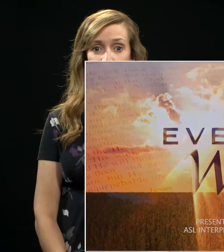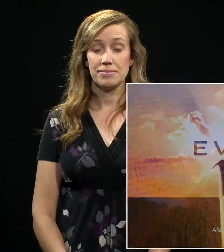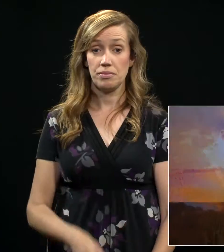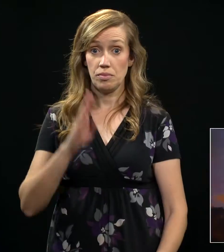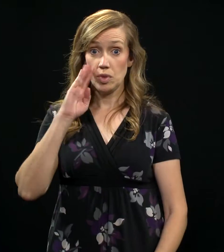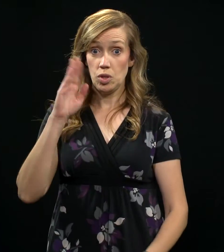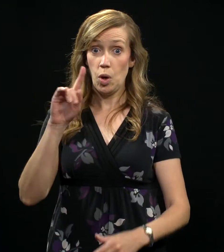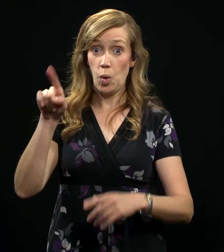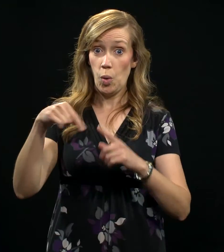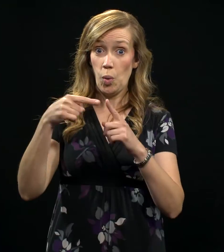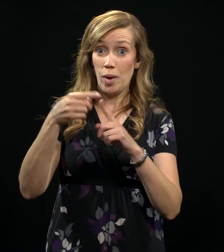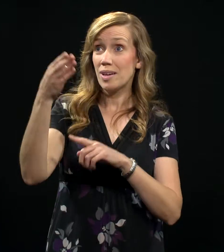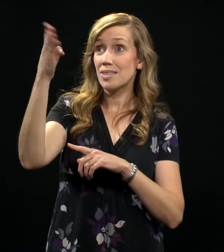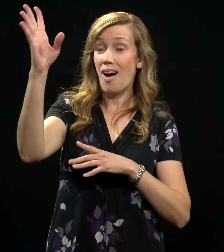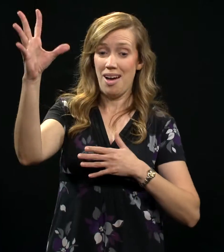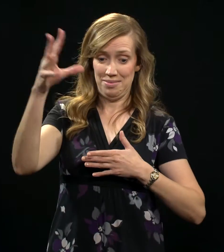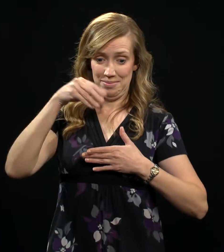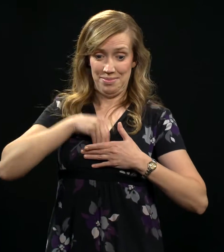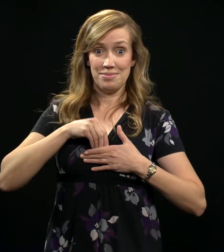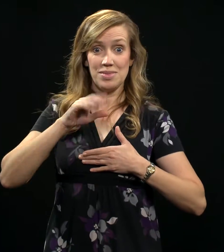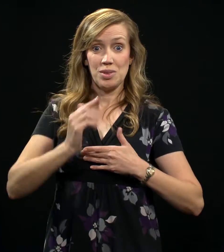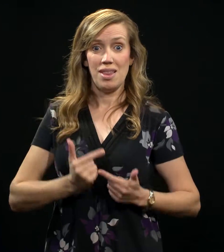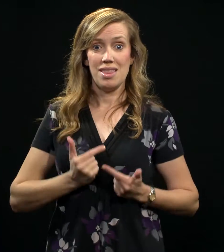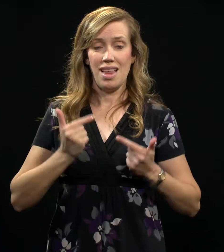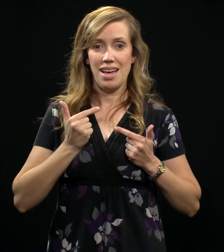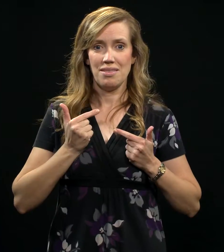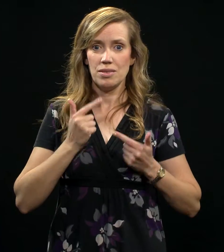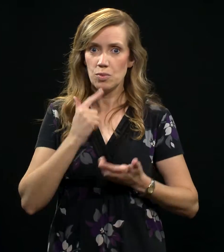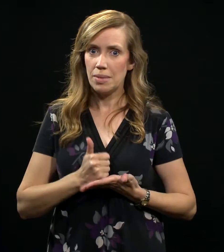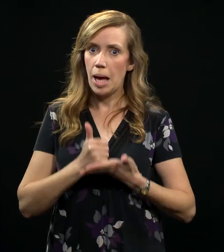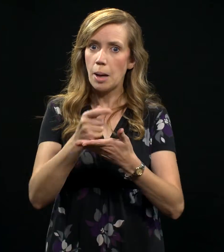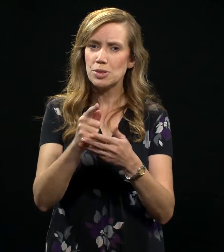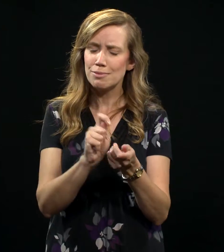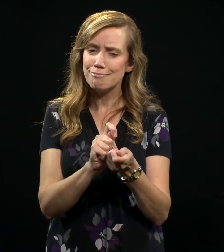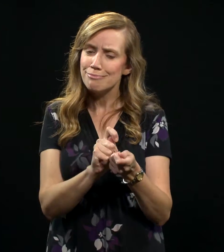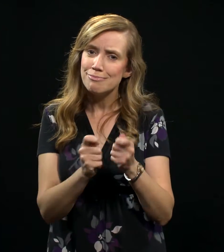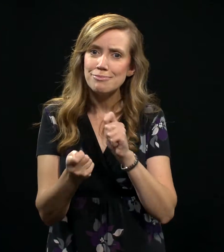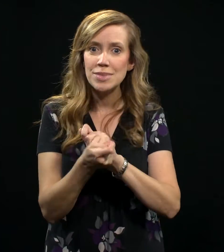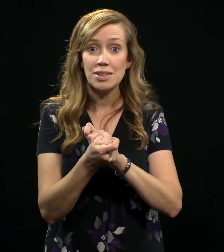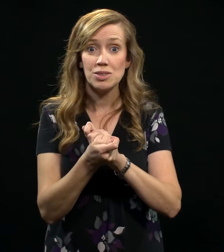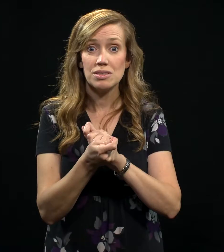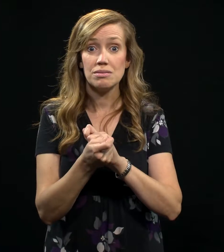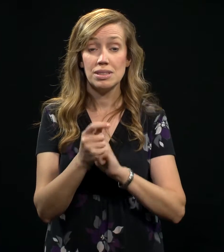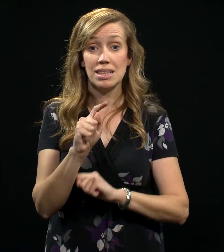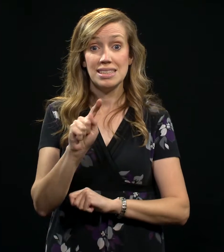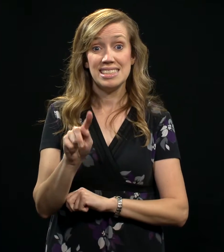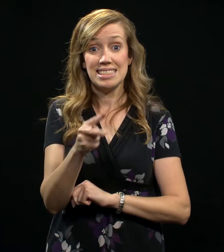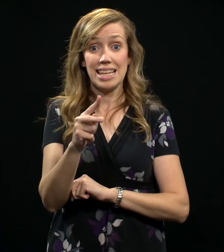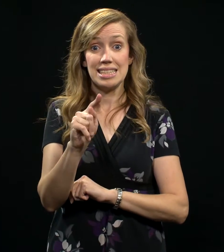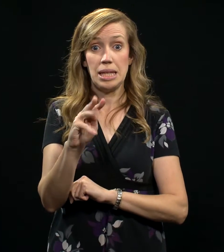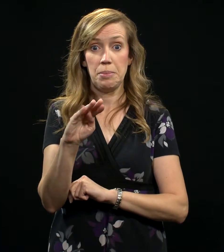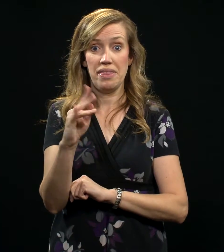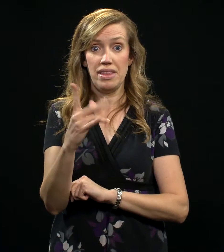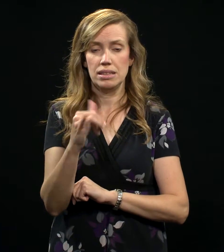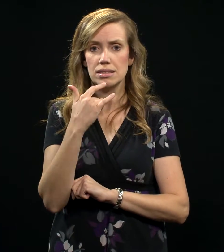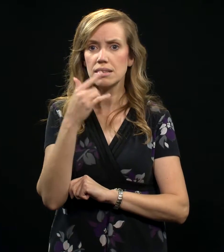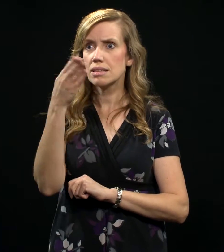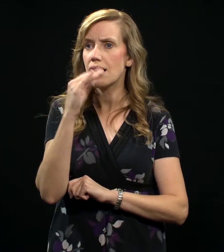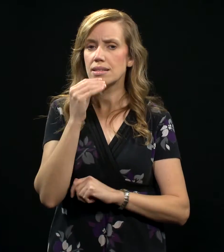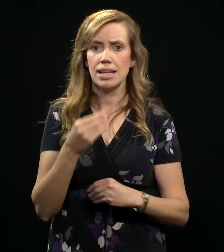When God takes possession of your life, He makes some real, concrete changes in you. 2 Timothy 1.7 says, For God has